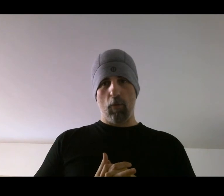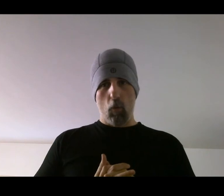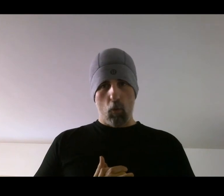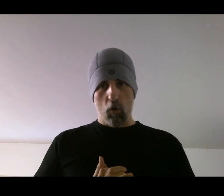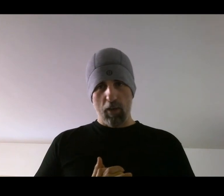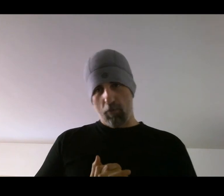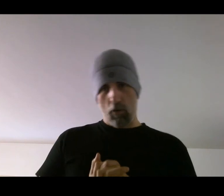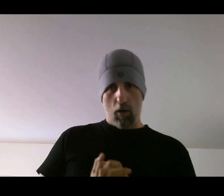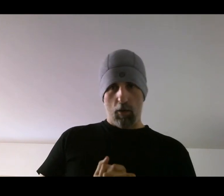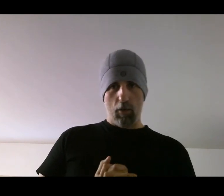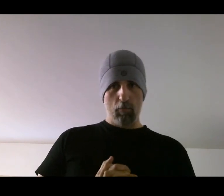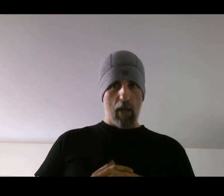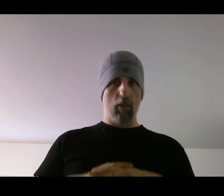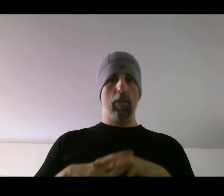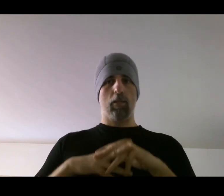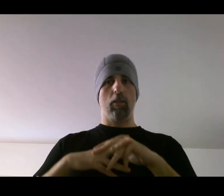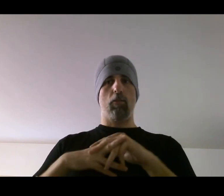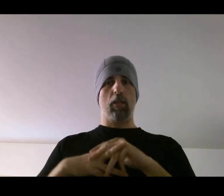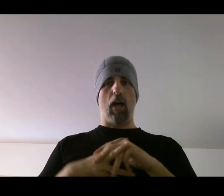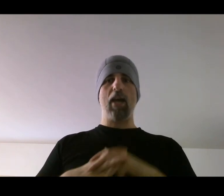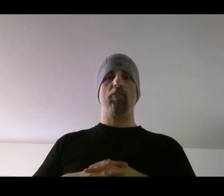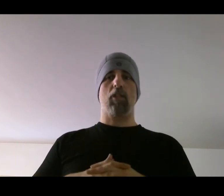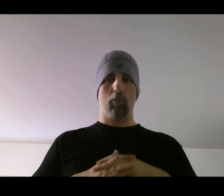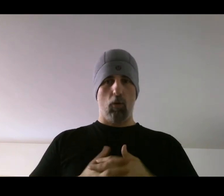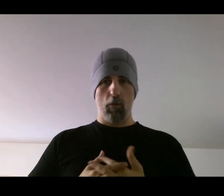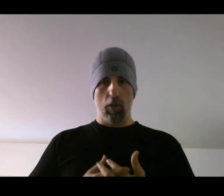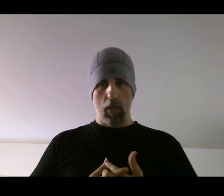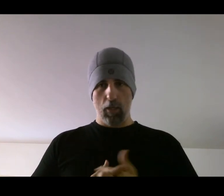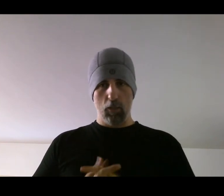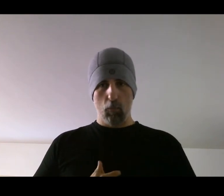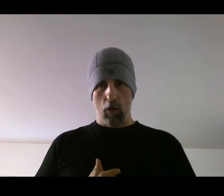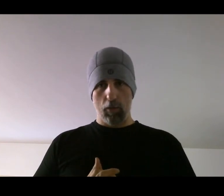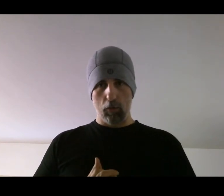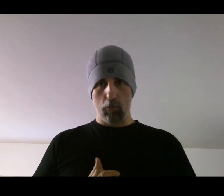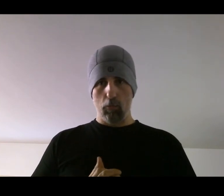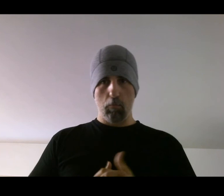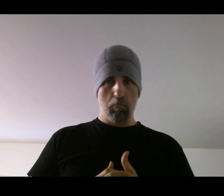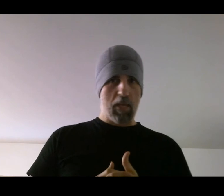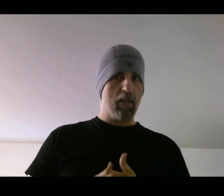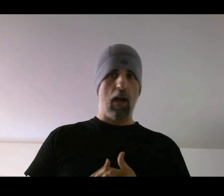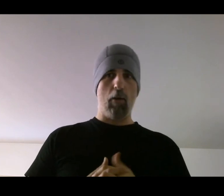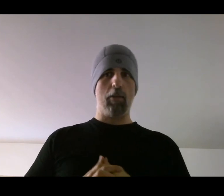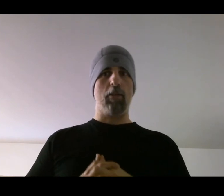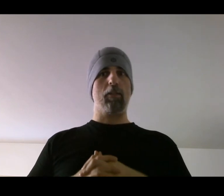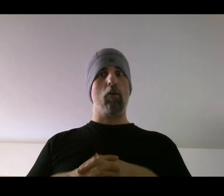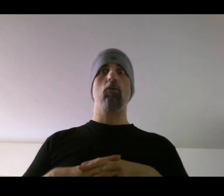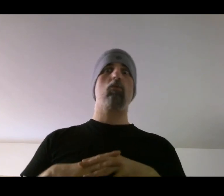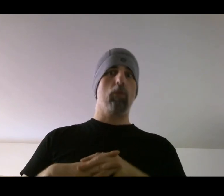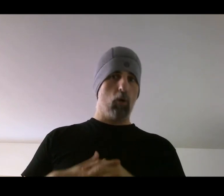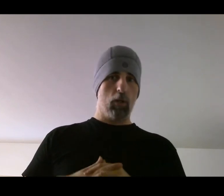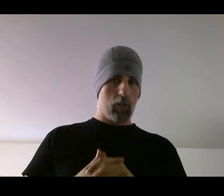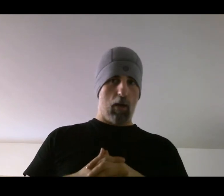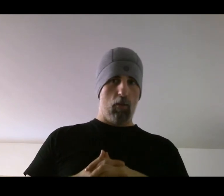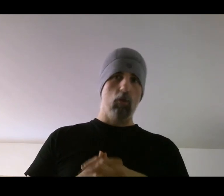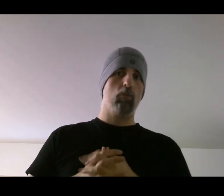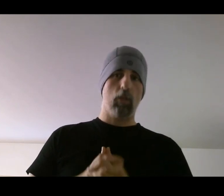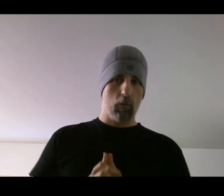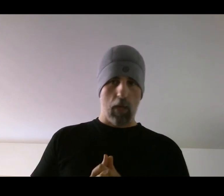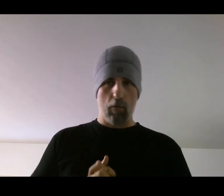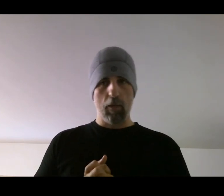Or if there are elements that you think I have skipped over and you'd want to hear how I think those would work and how those would go down, then